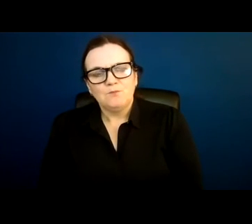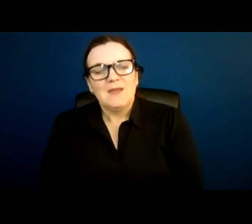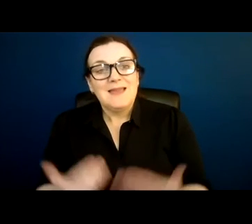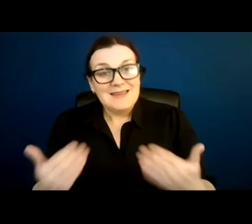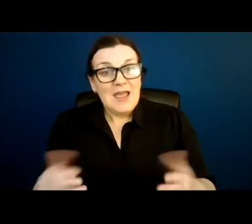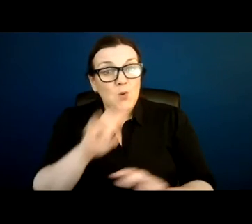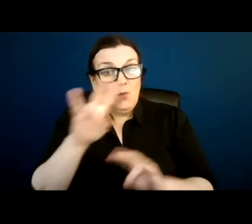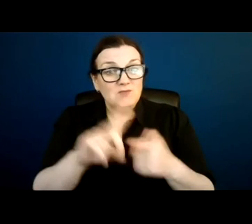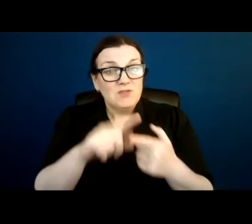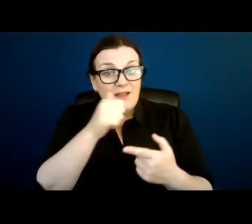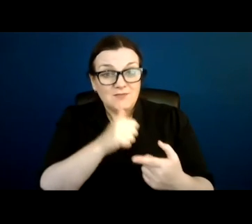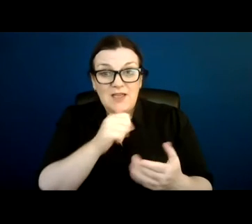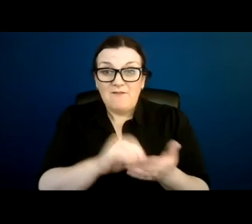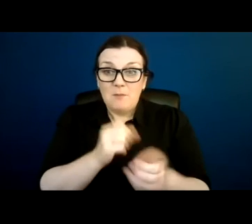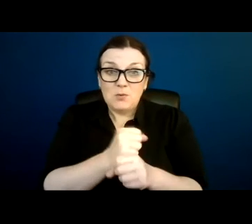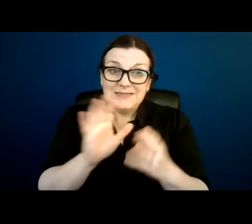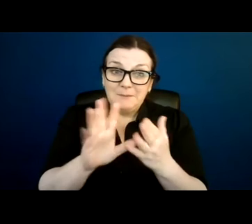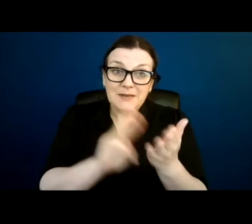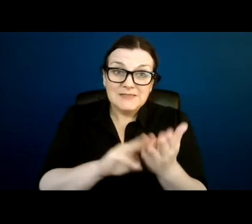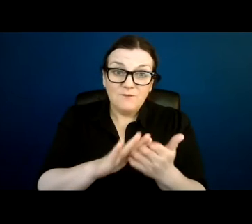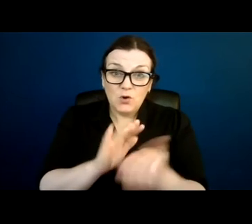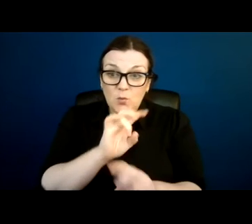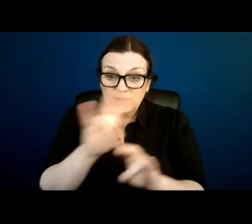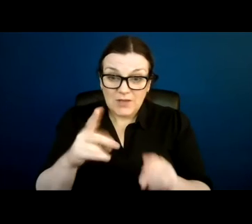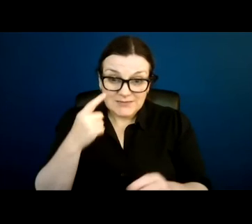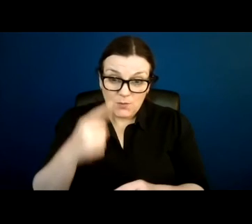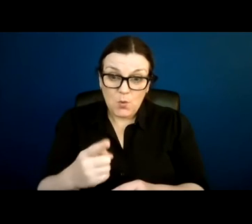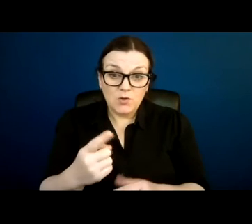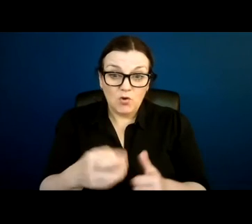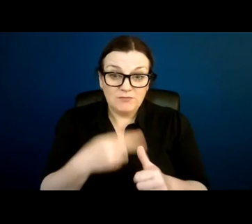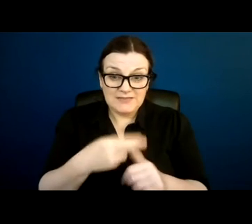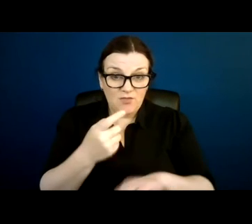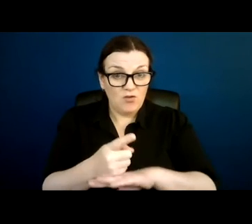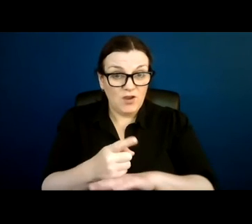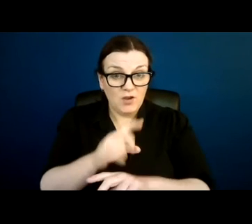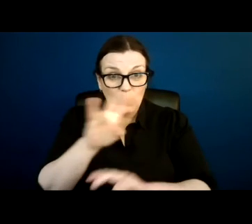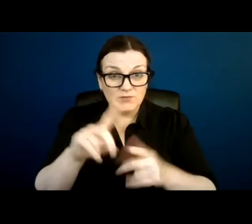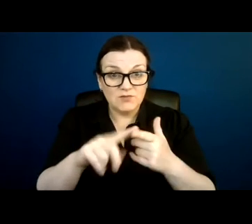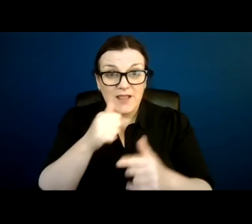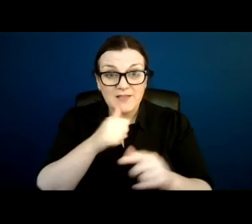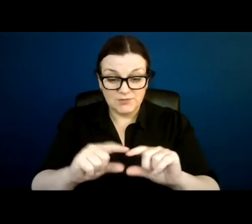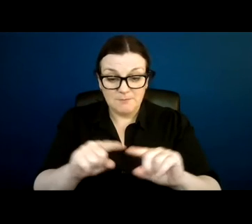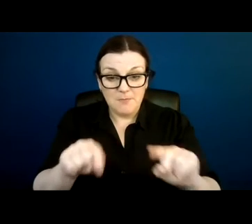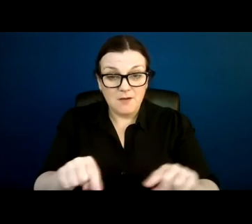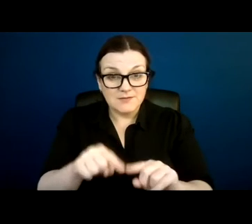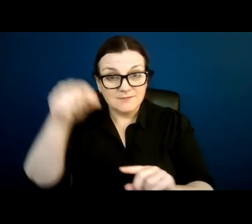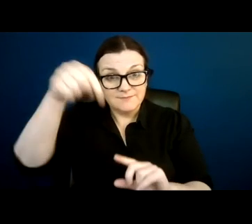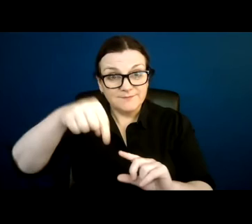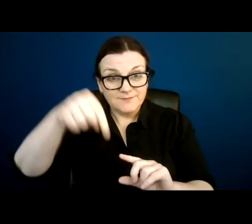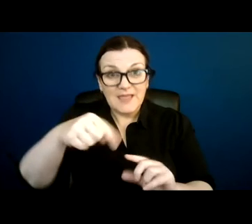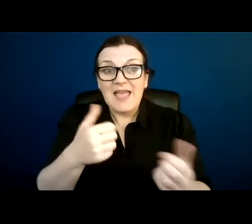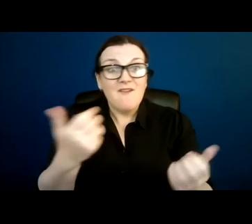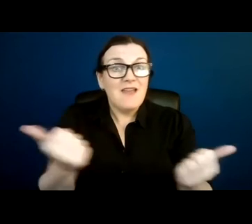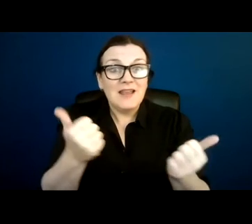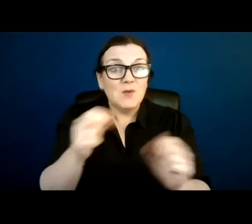10 minutes for questions. And so I see there's one already in the Q&A box, and I would encourage anyone else who has a question for one of our speakers